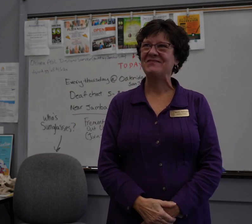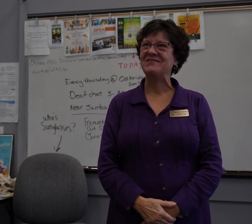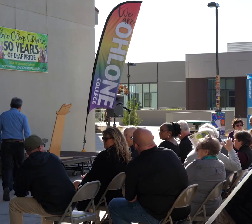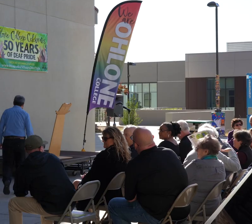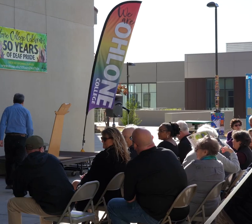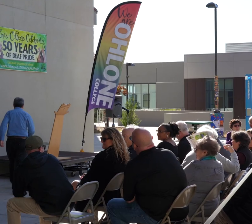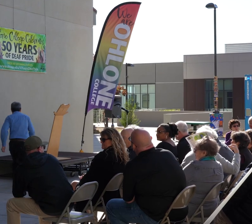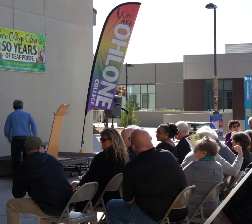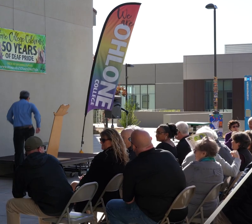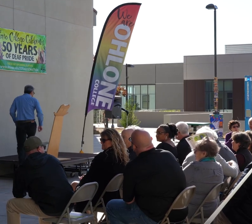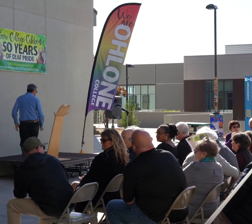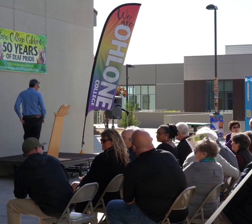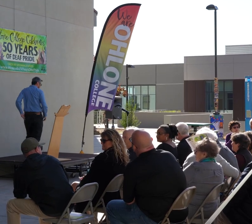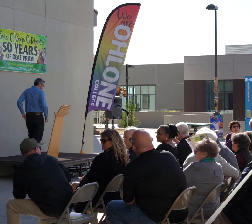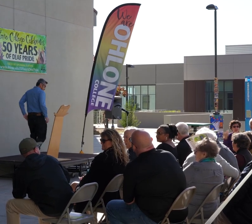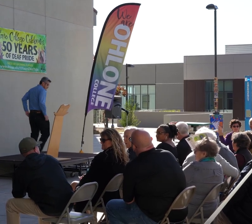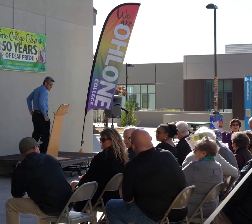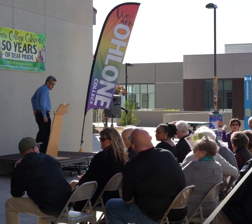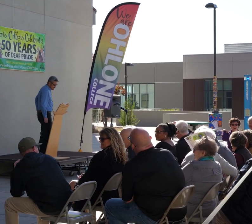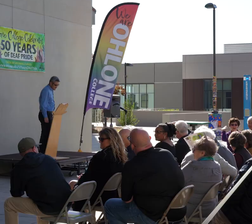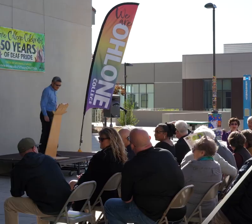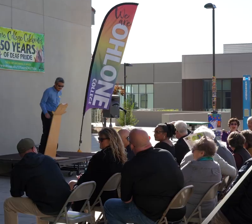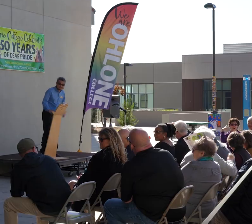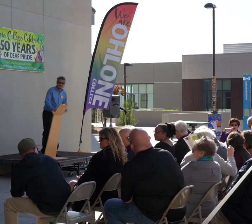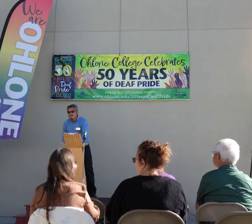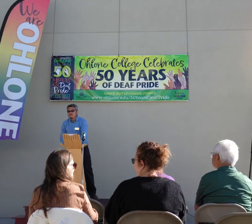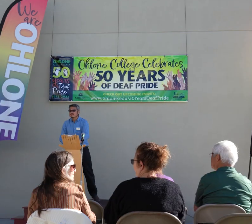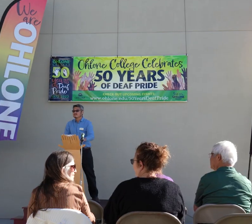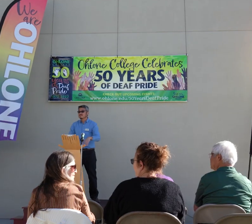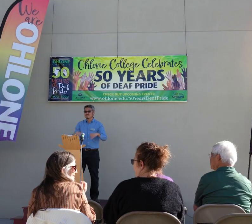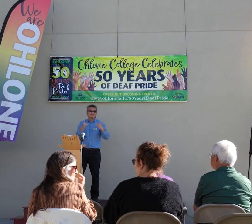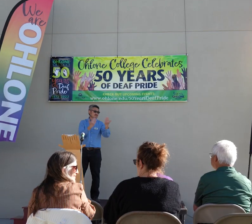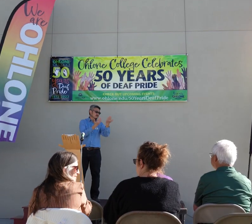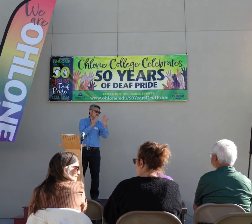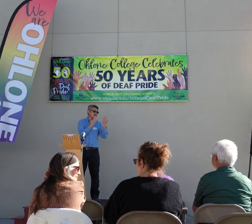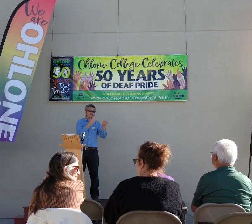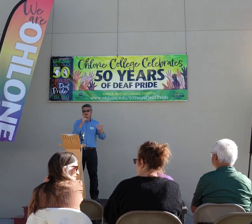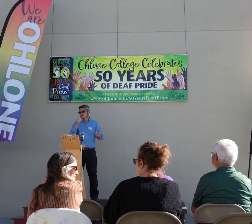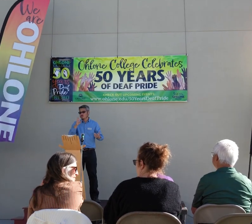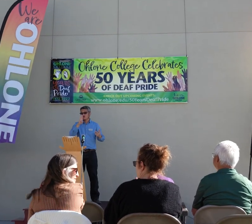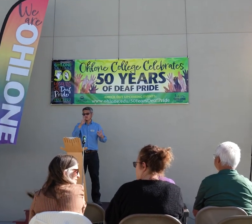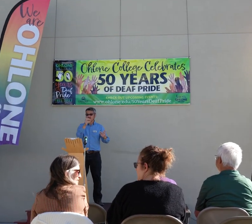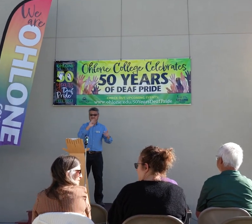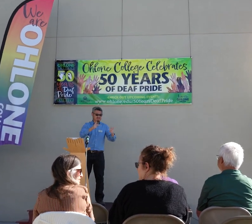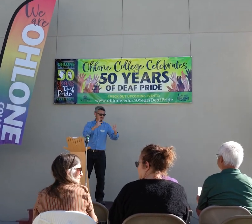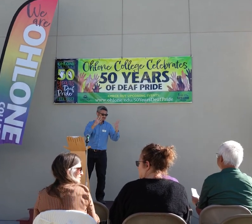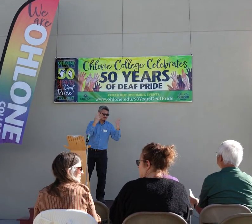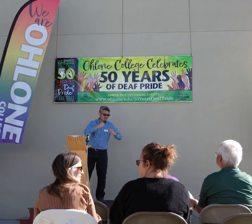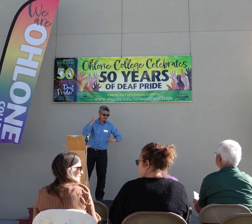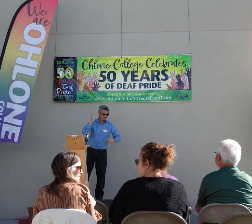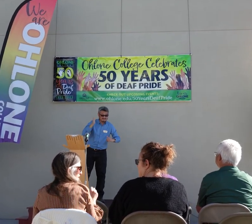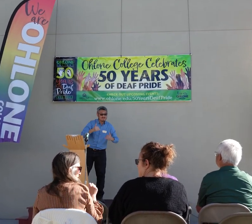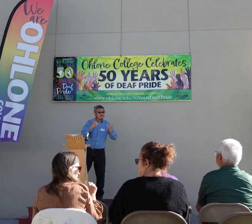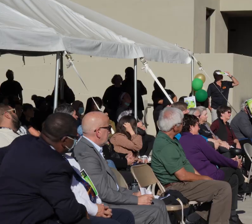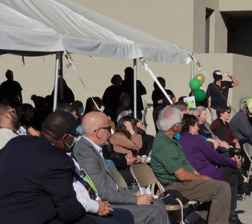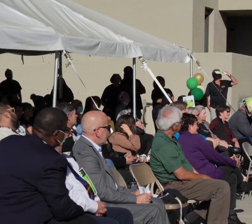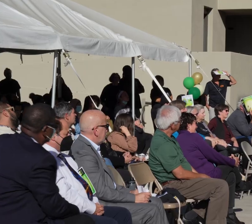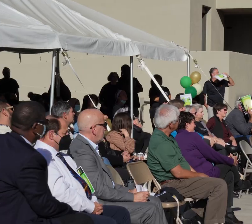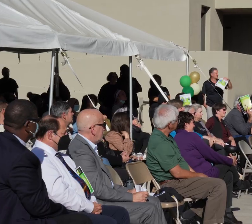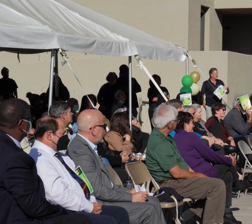Today is a special day to celebrate one of the largest and most comprehensive programs designed to meet the academic and vocational needs of